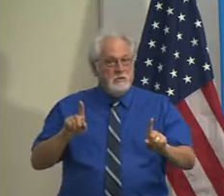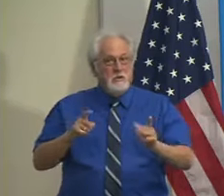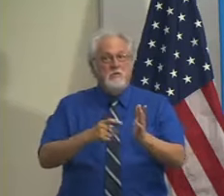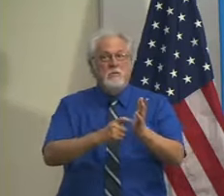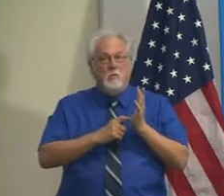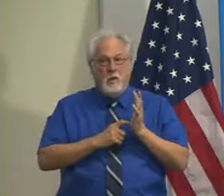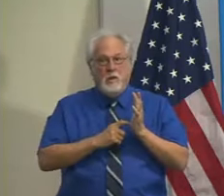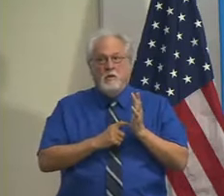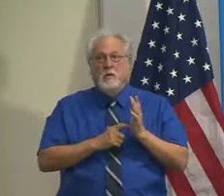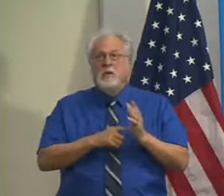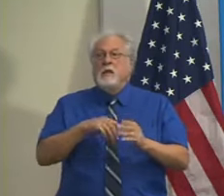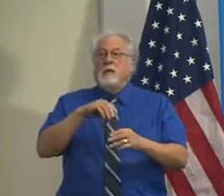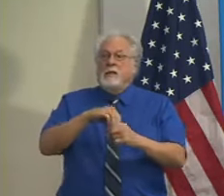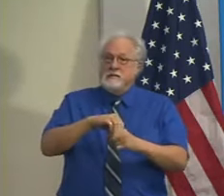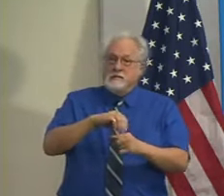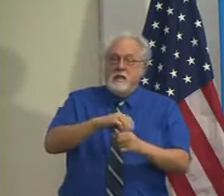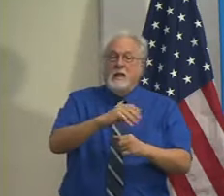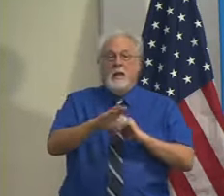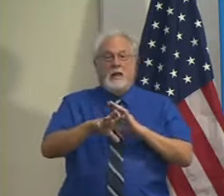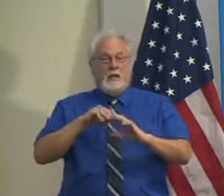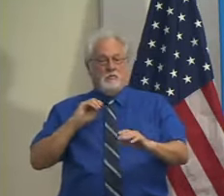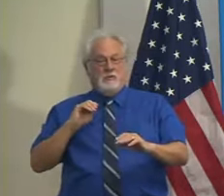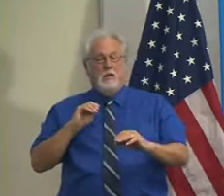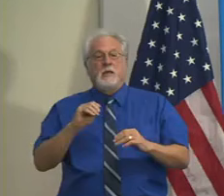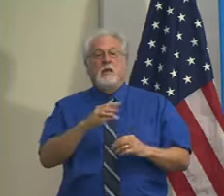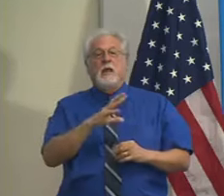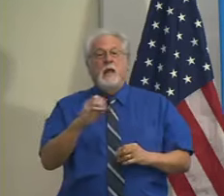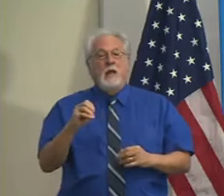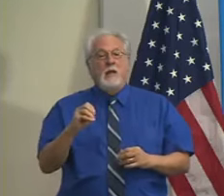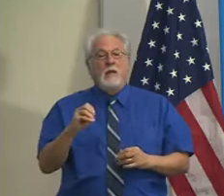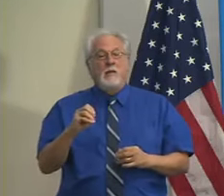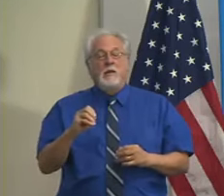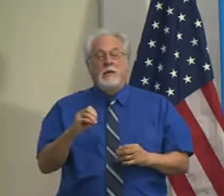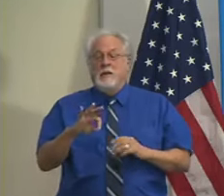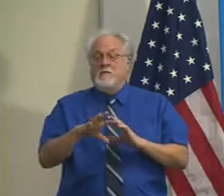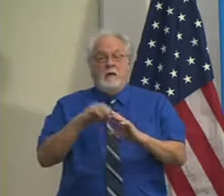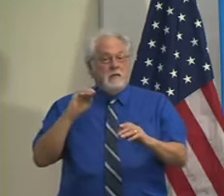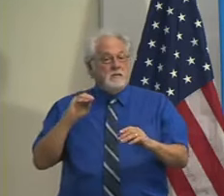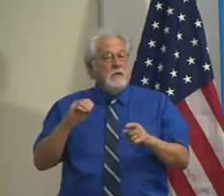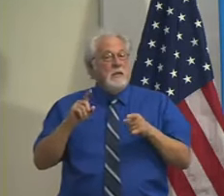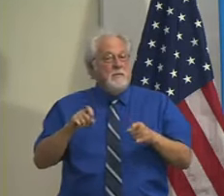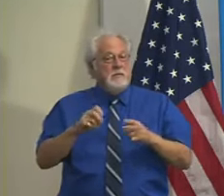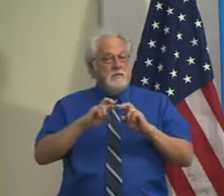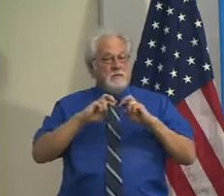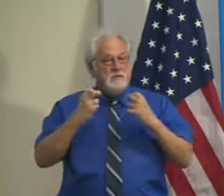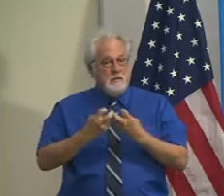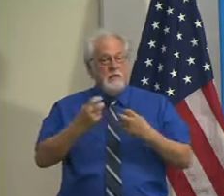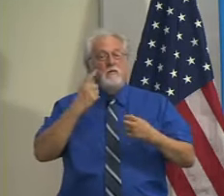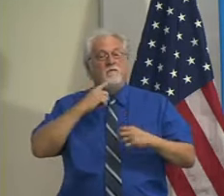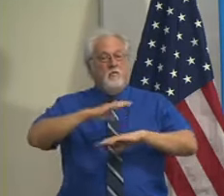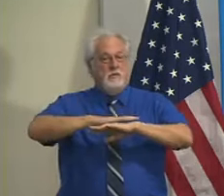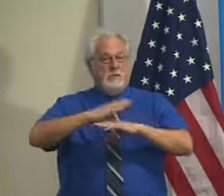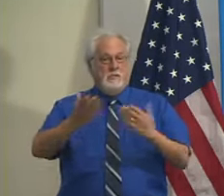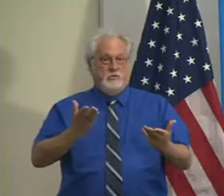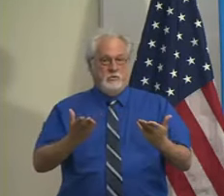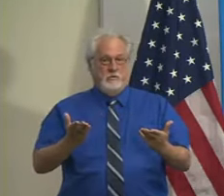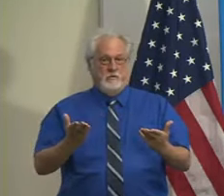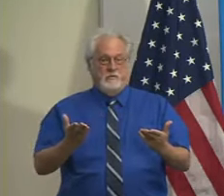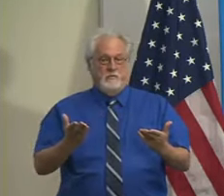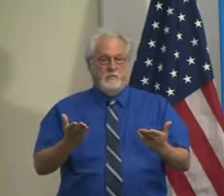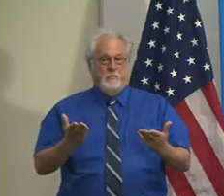required indoors and outdoors. And again, if outdoors, they have to be seated for table-side service.